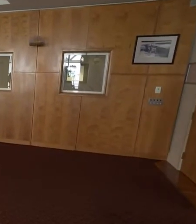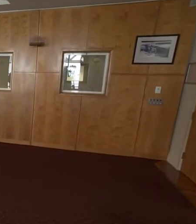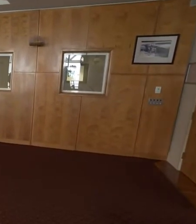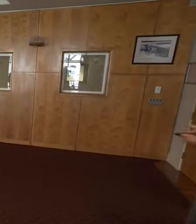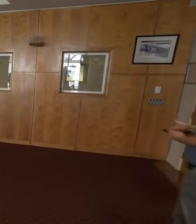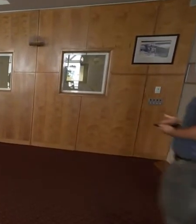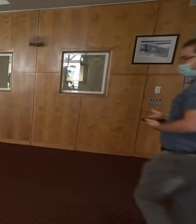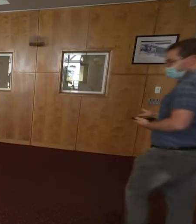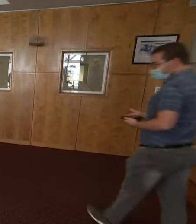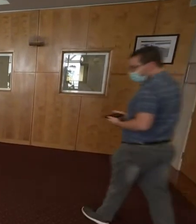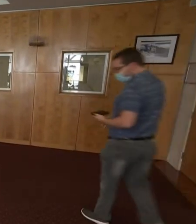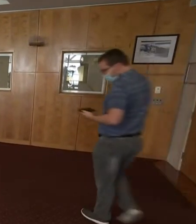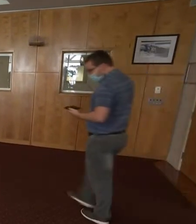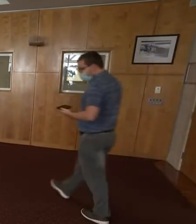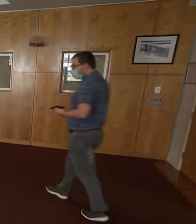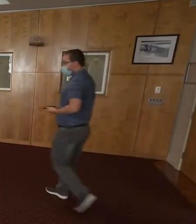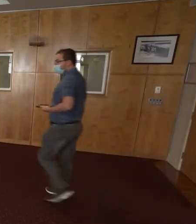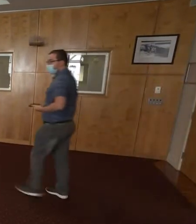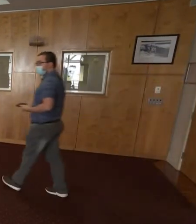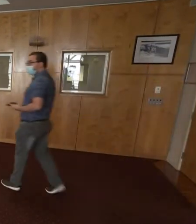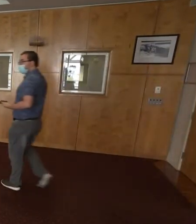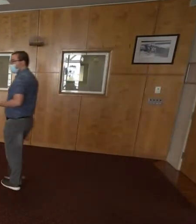It's a great pleasure. It's a great pleasure. A naval programme